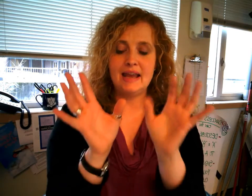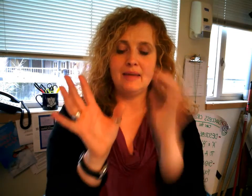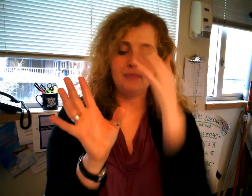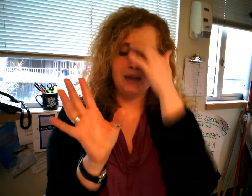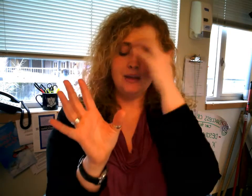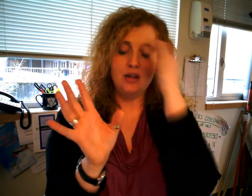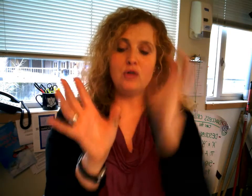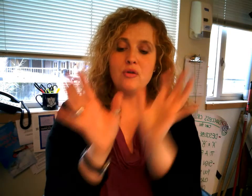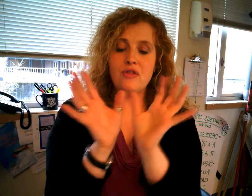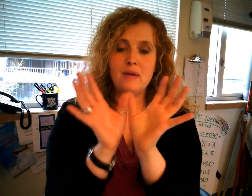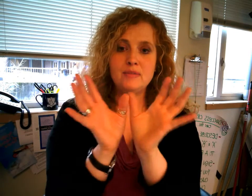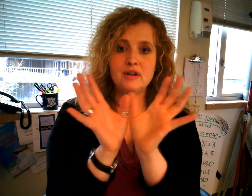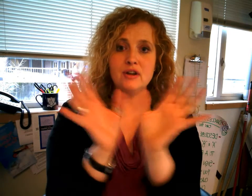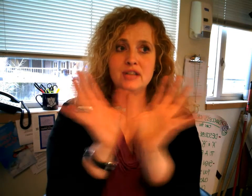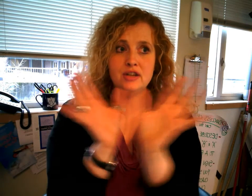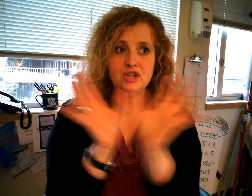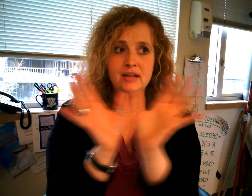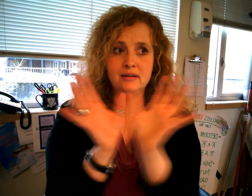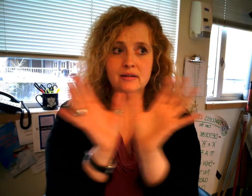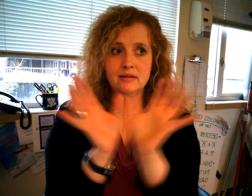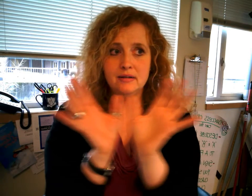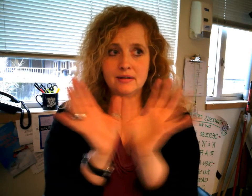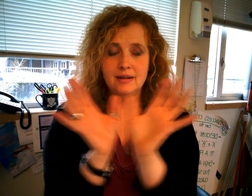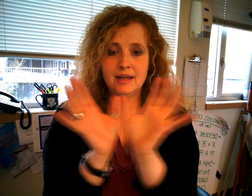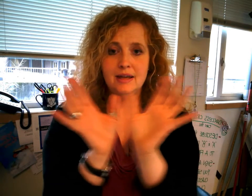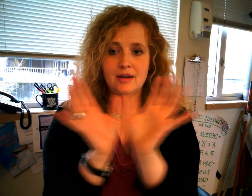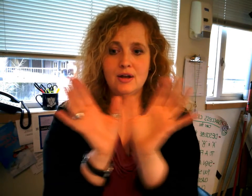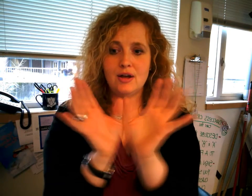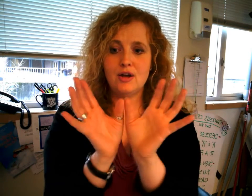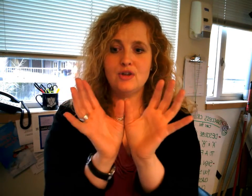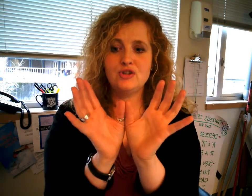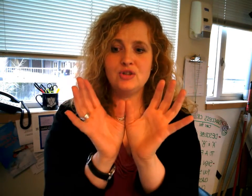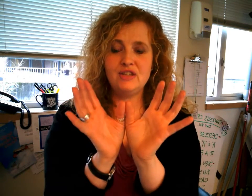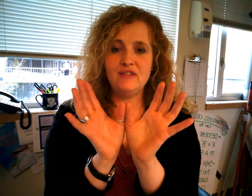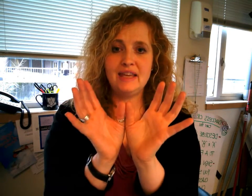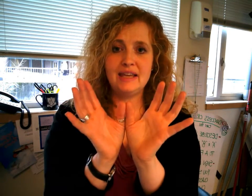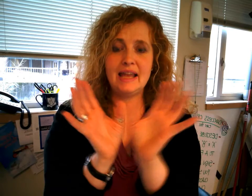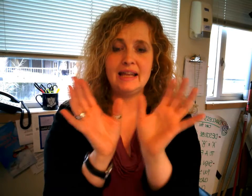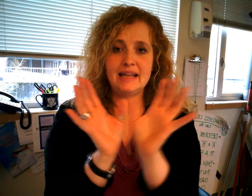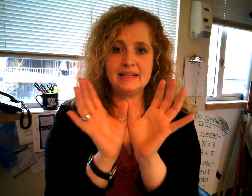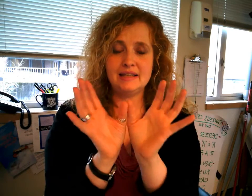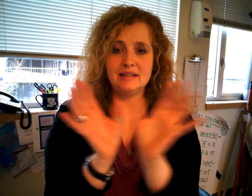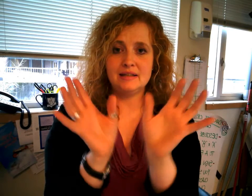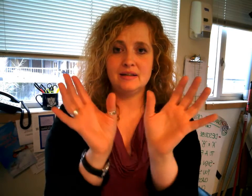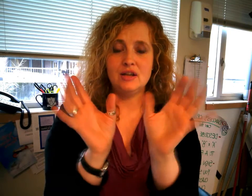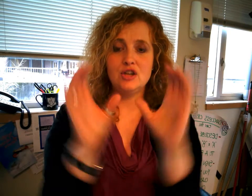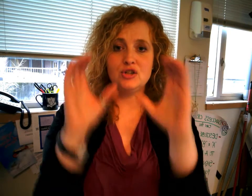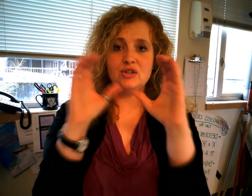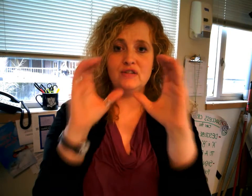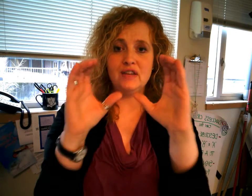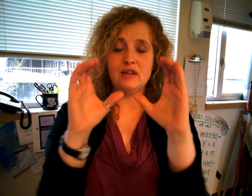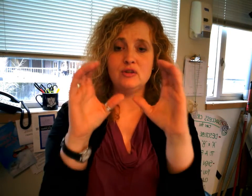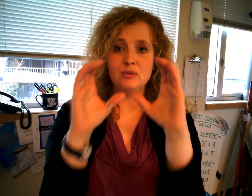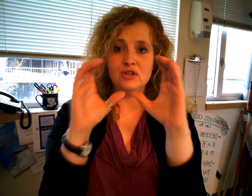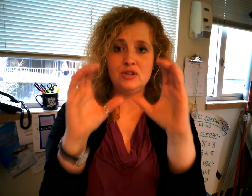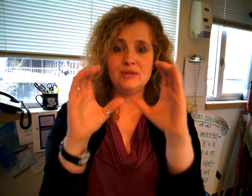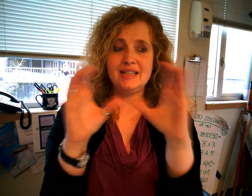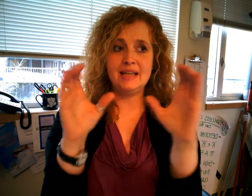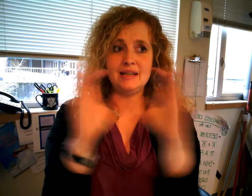your thumbs are touching certificate and license certificate is with two C's